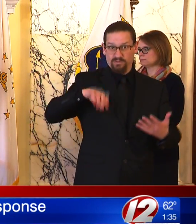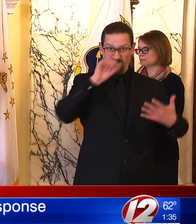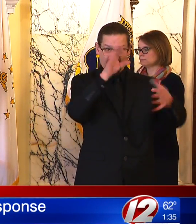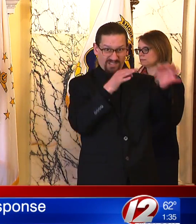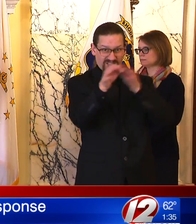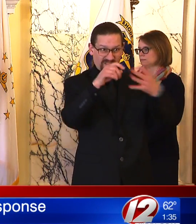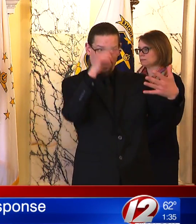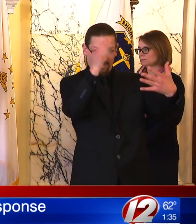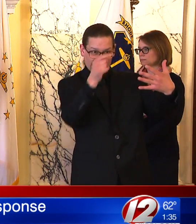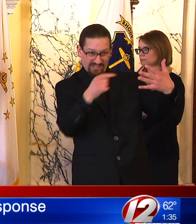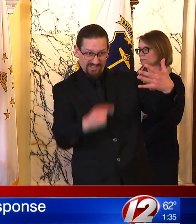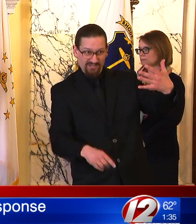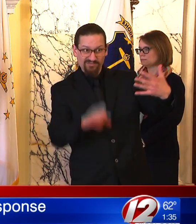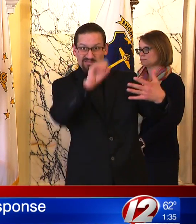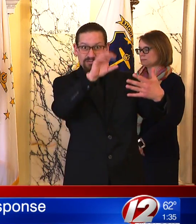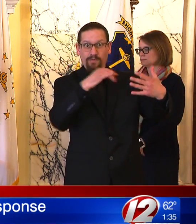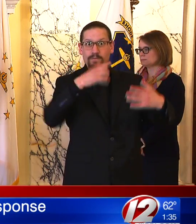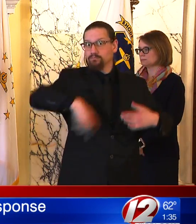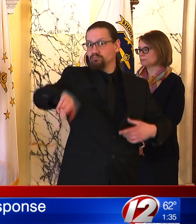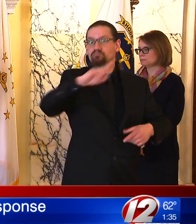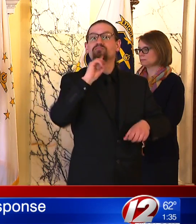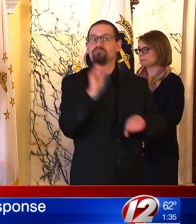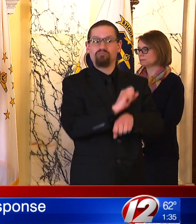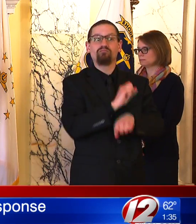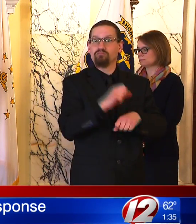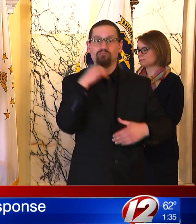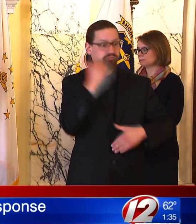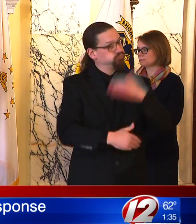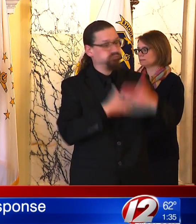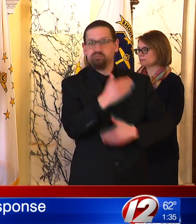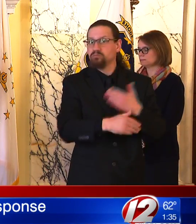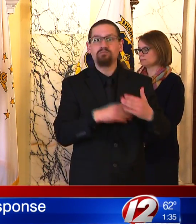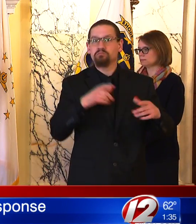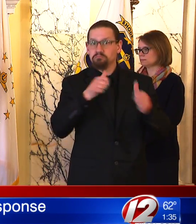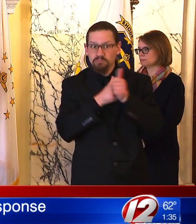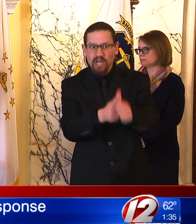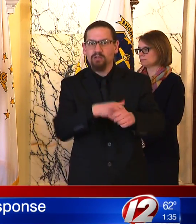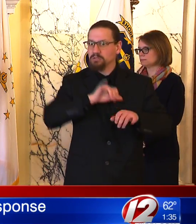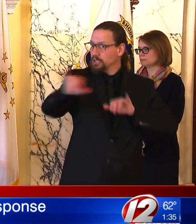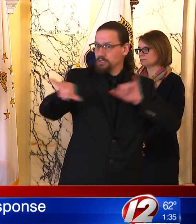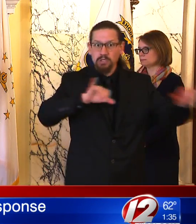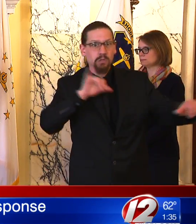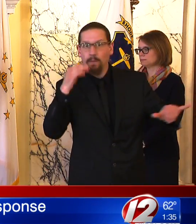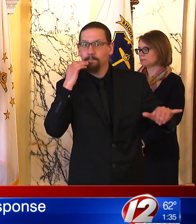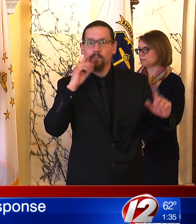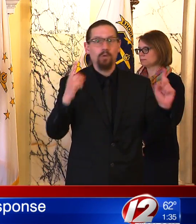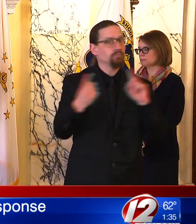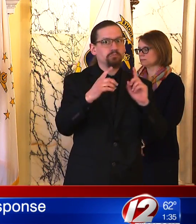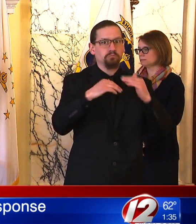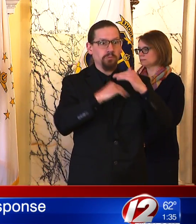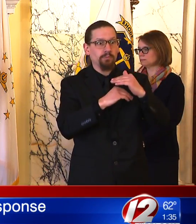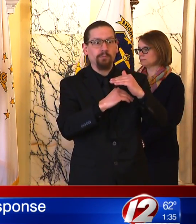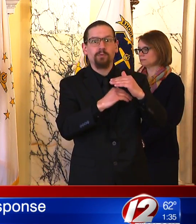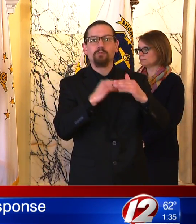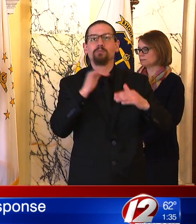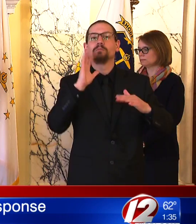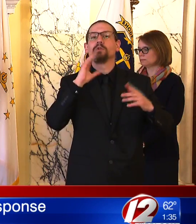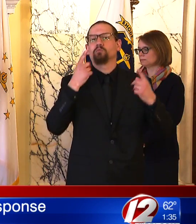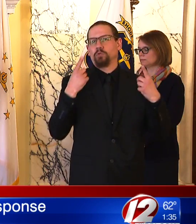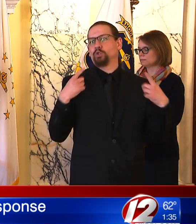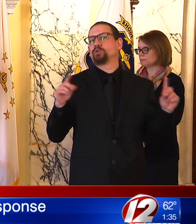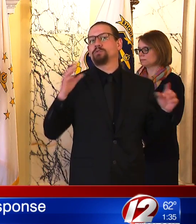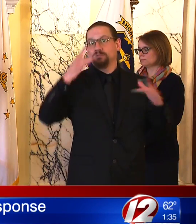appropriately. So we need every one of us, as Rhode Islanders, to follow them